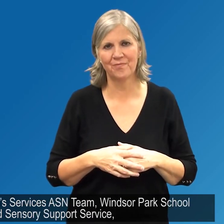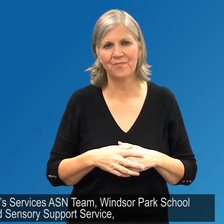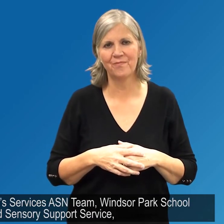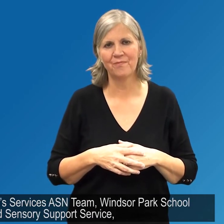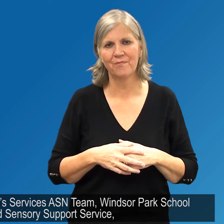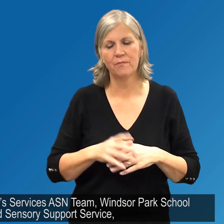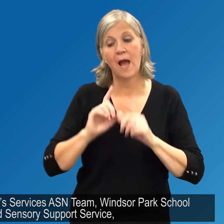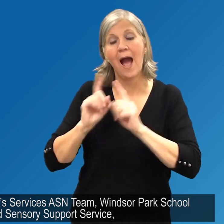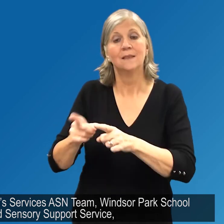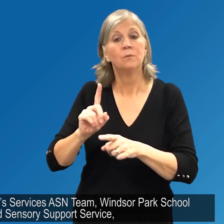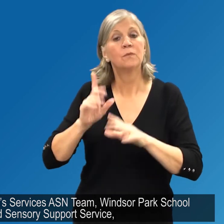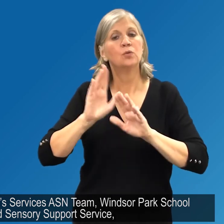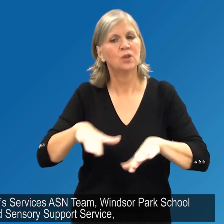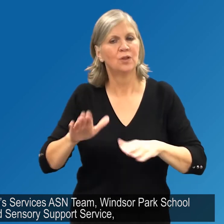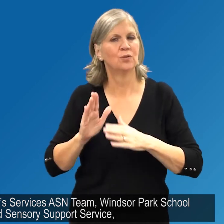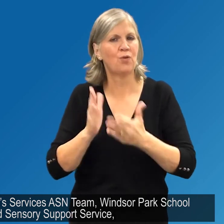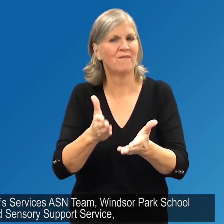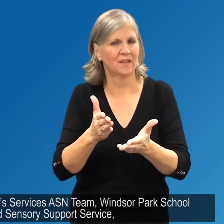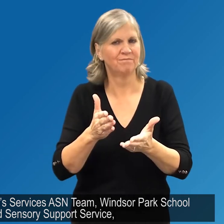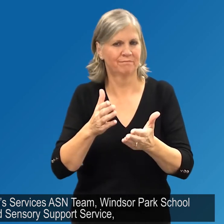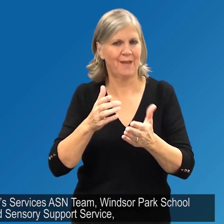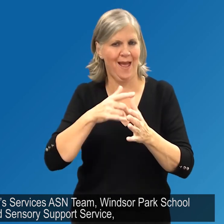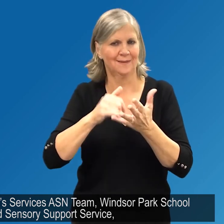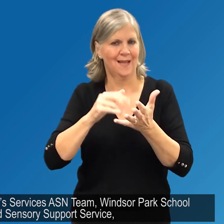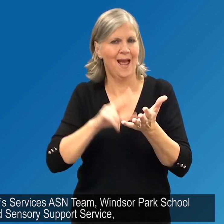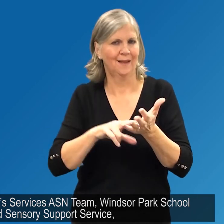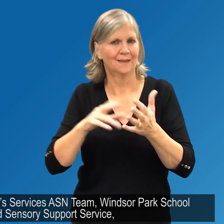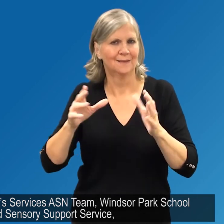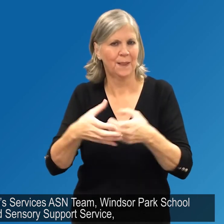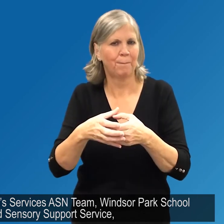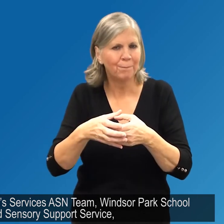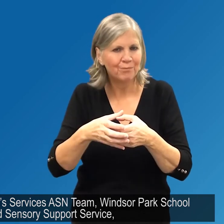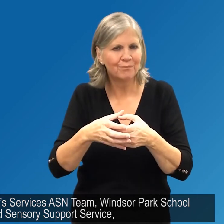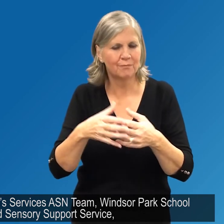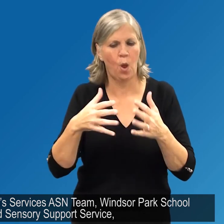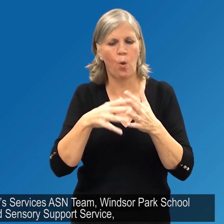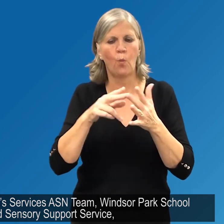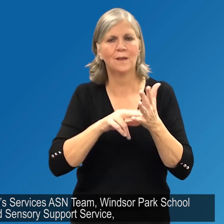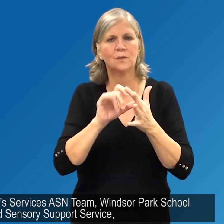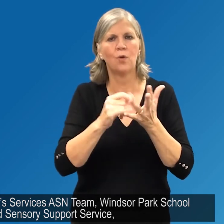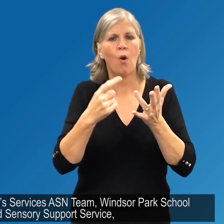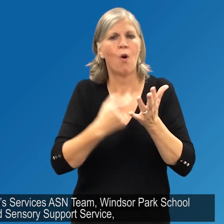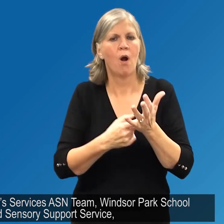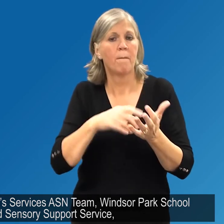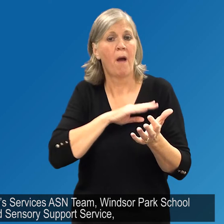ASN team, Windsor Park School and Sensory Support Service.